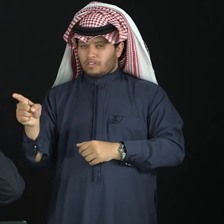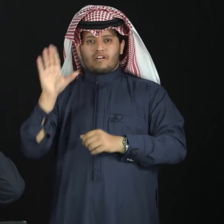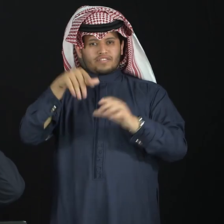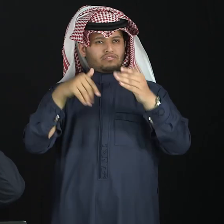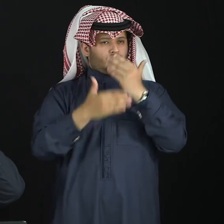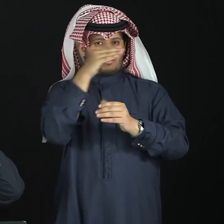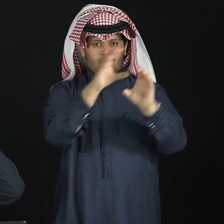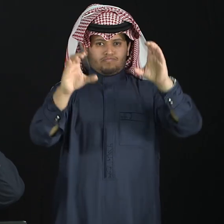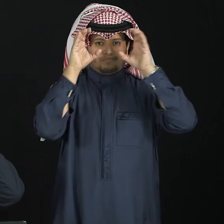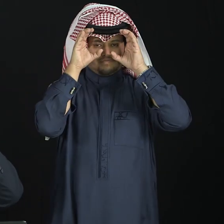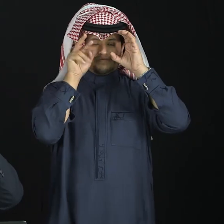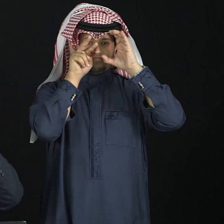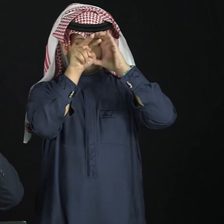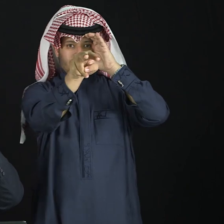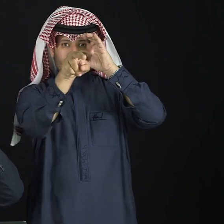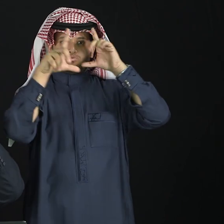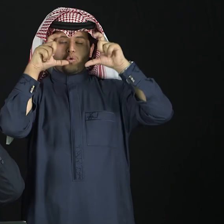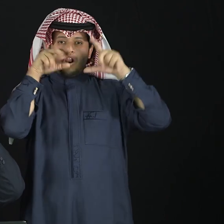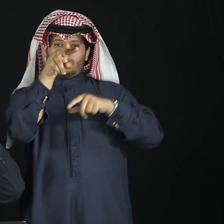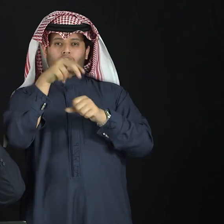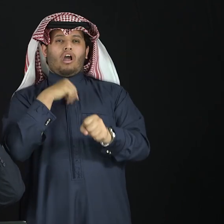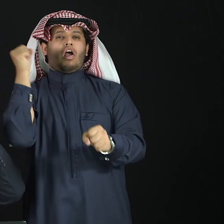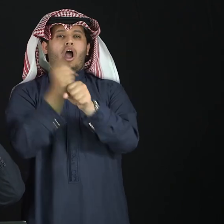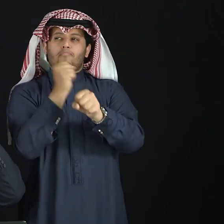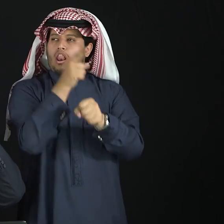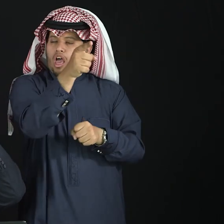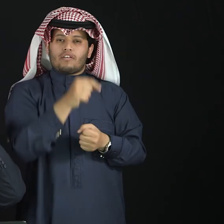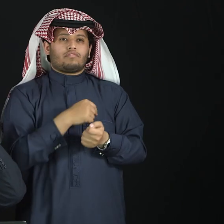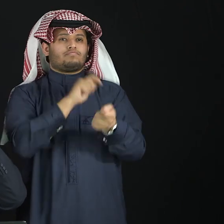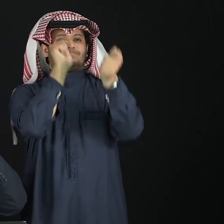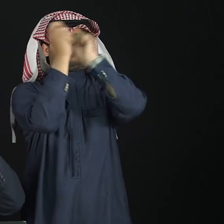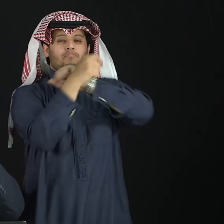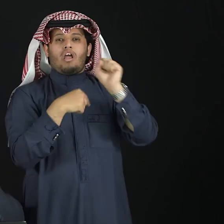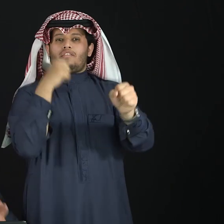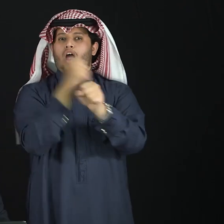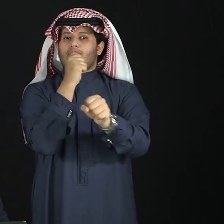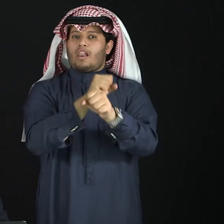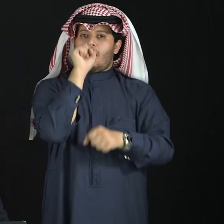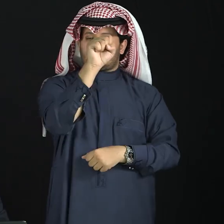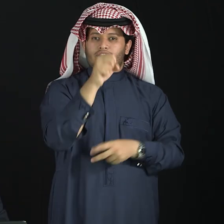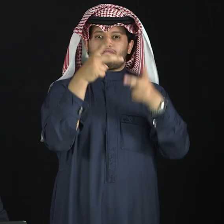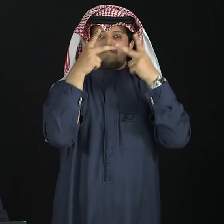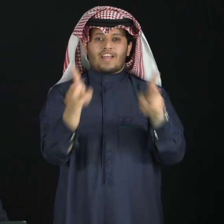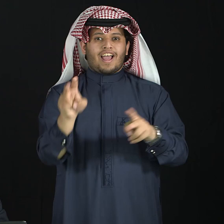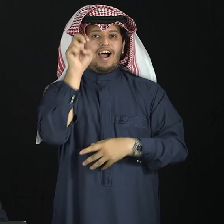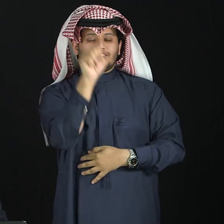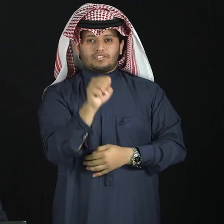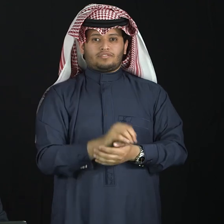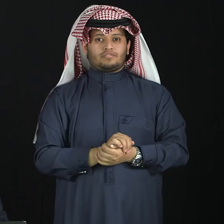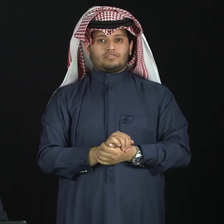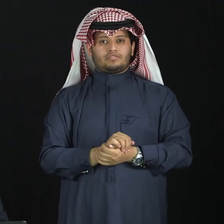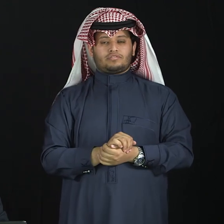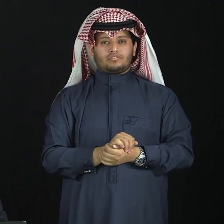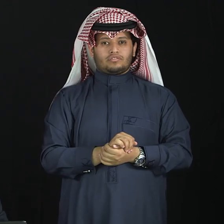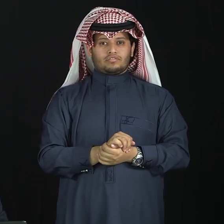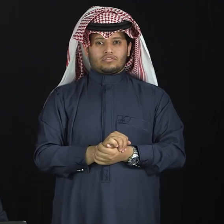he has it like this in front of me, but he doesn't know what it is. I start giving him